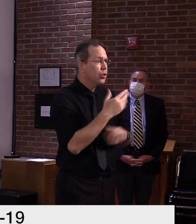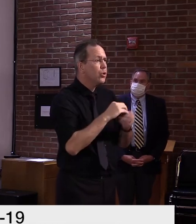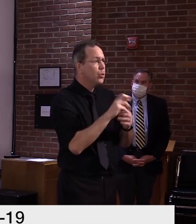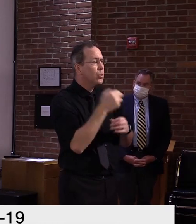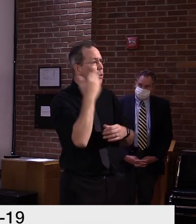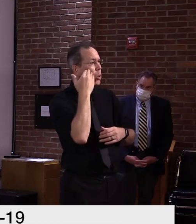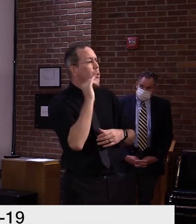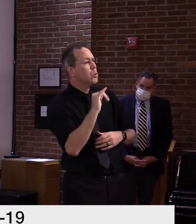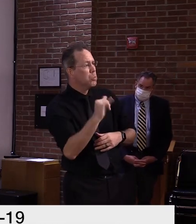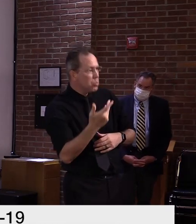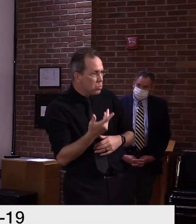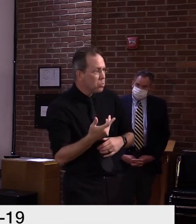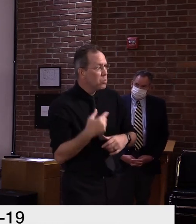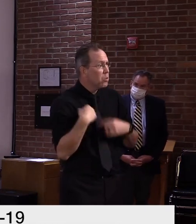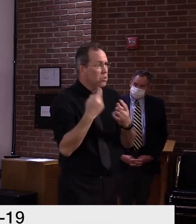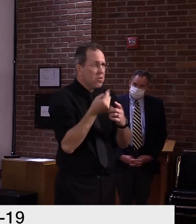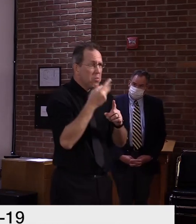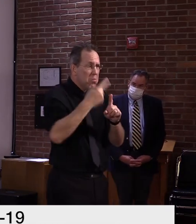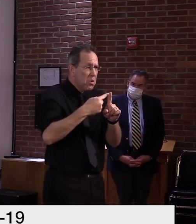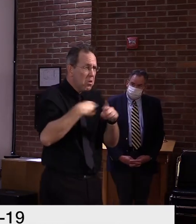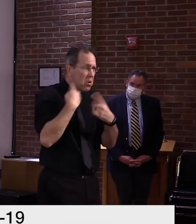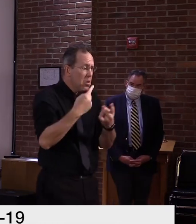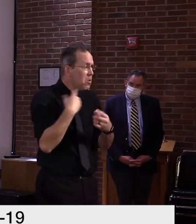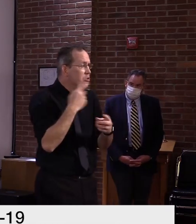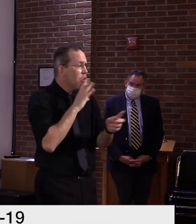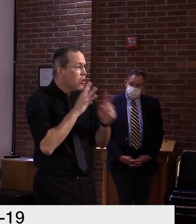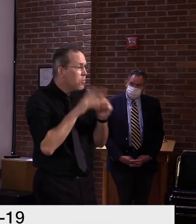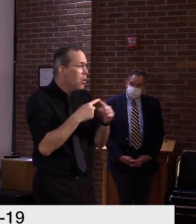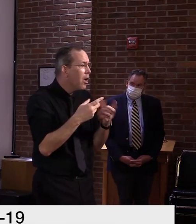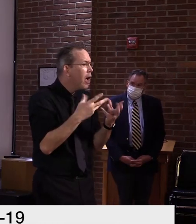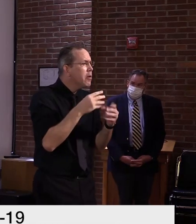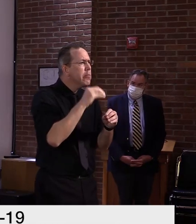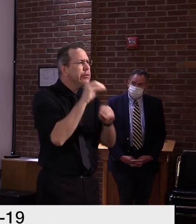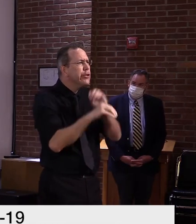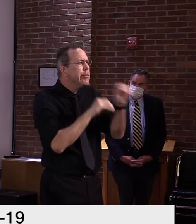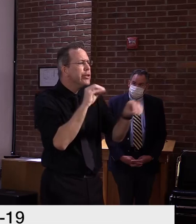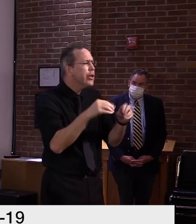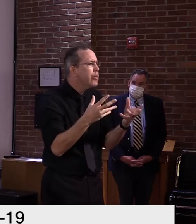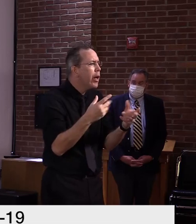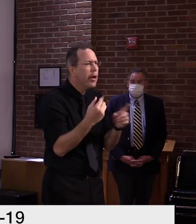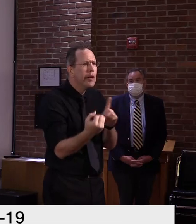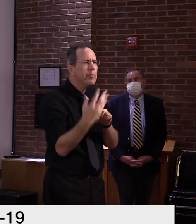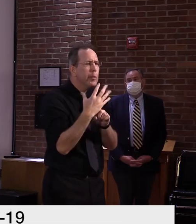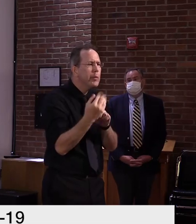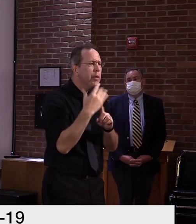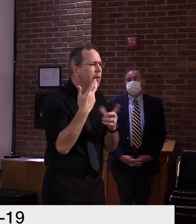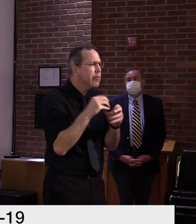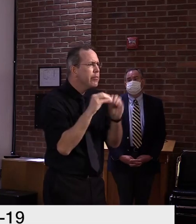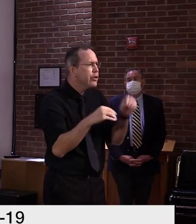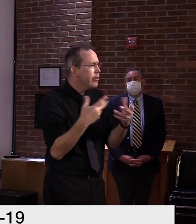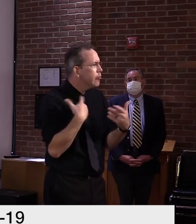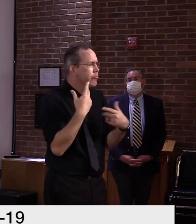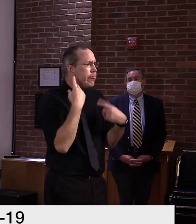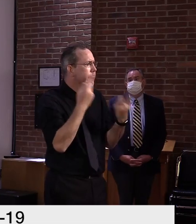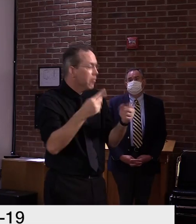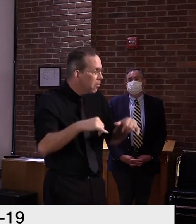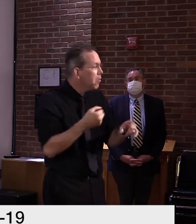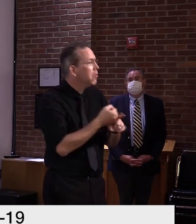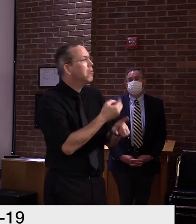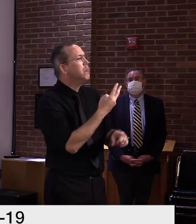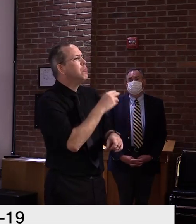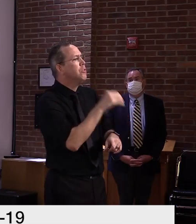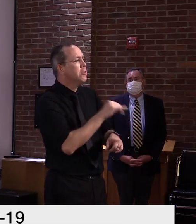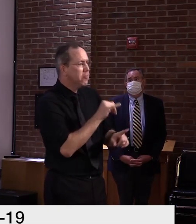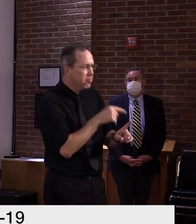about the level of virus in our state and concerns about